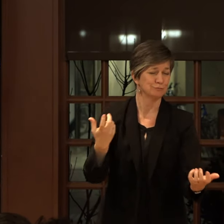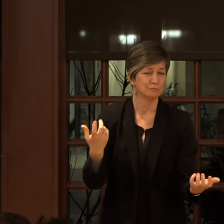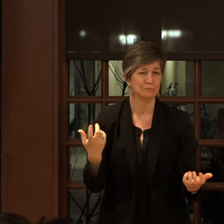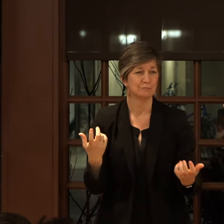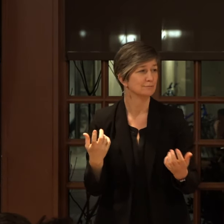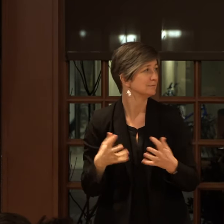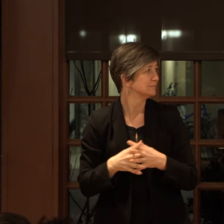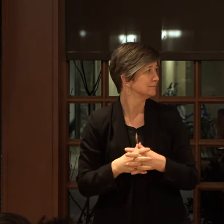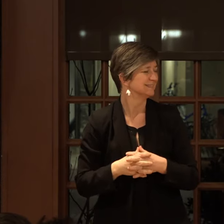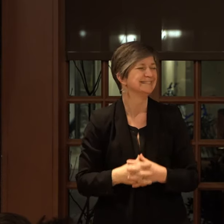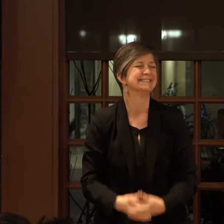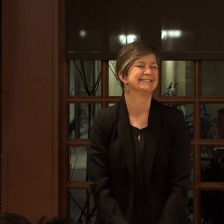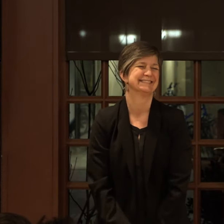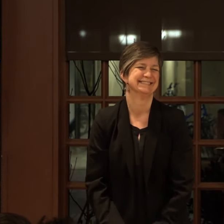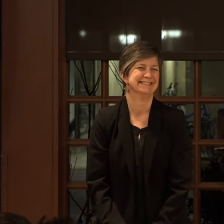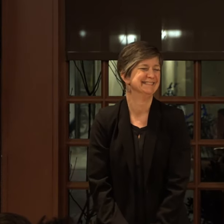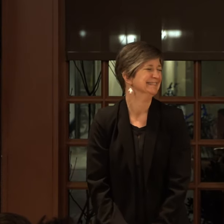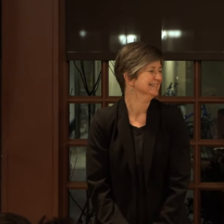Yes.